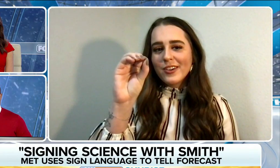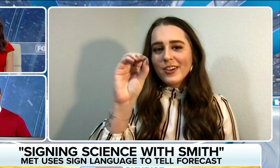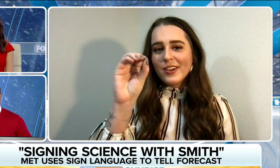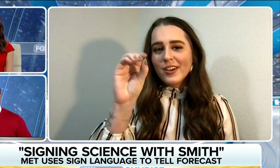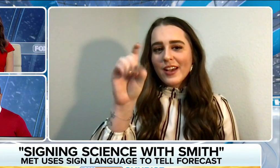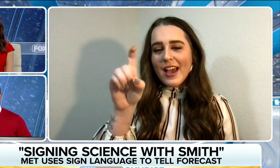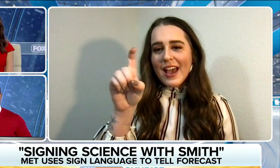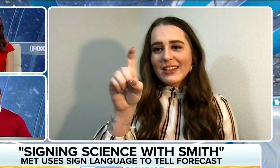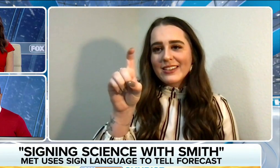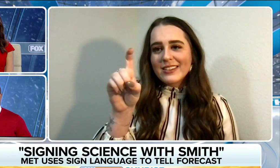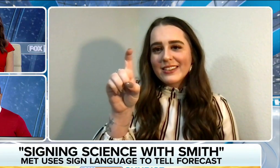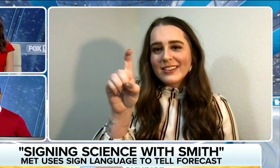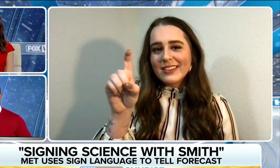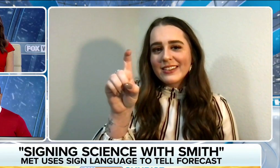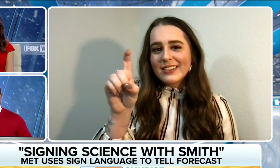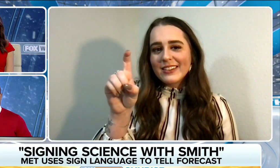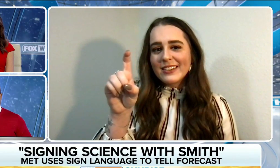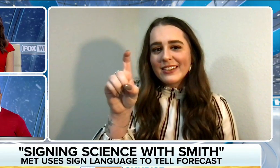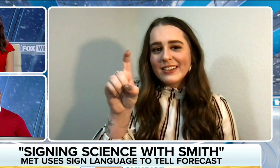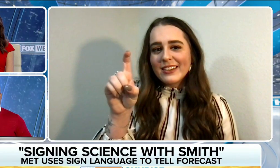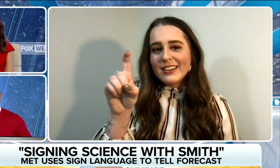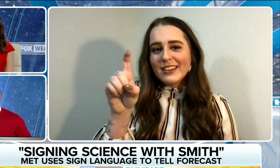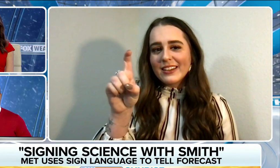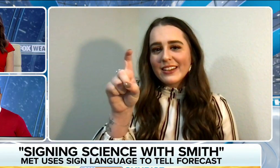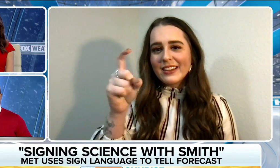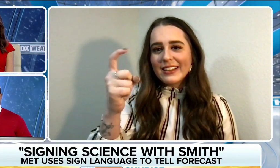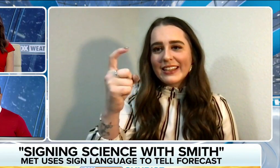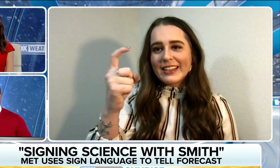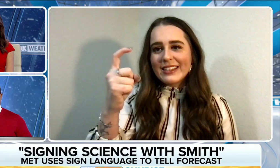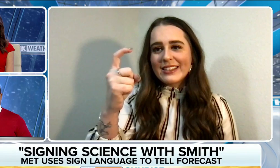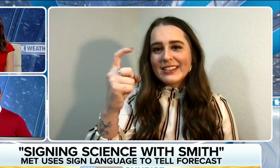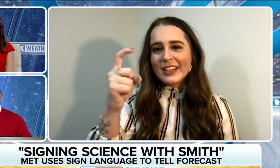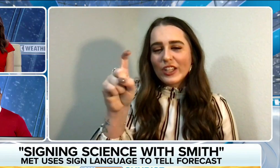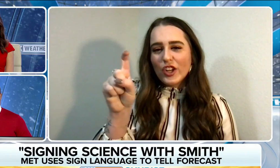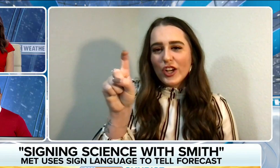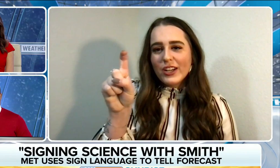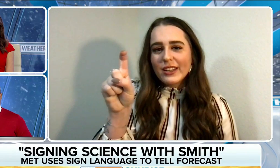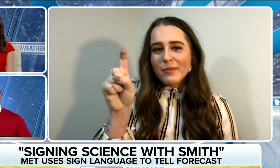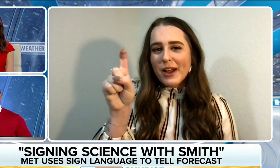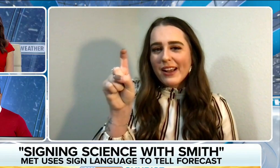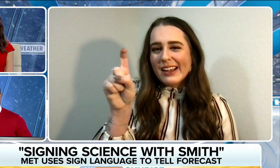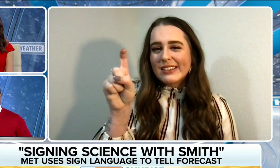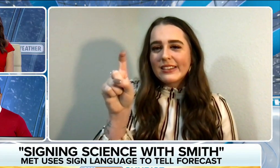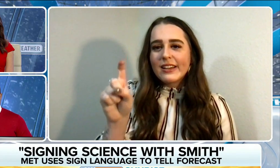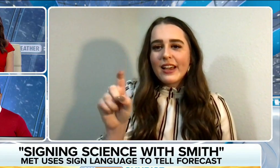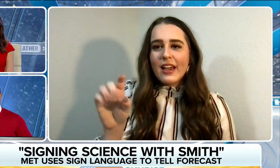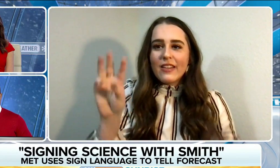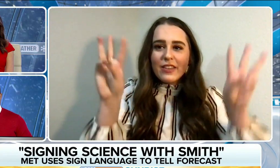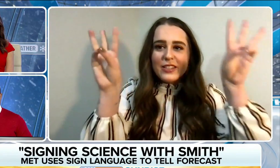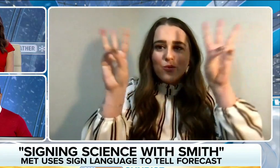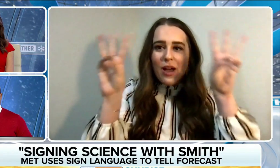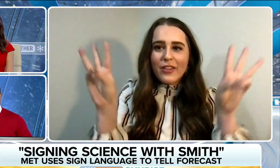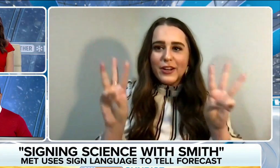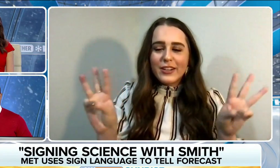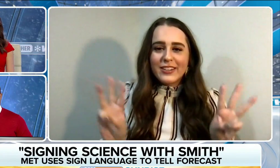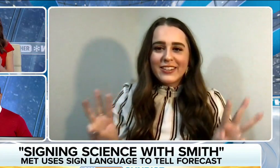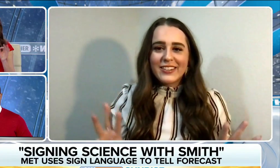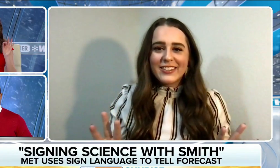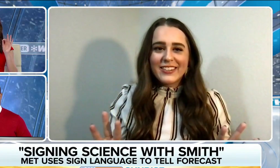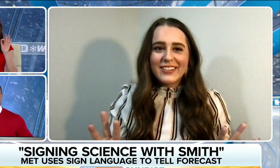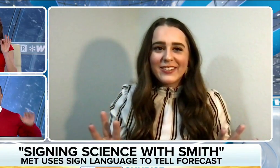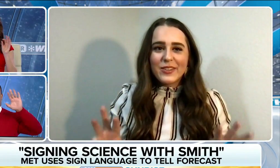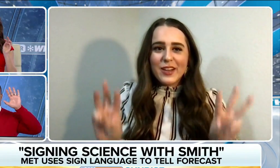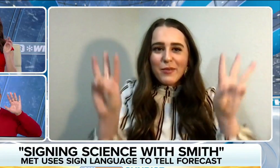O. X. Is it X? Like this? Like this. Like a little hook. Okay. Okay. And this is weather.